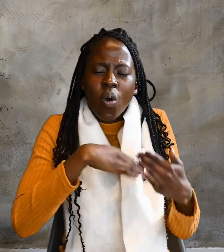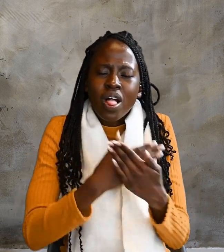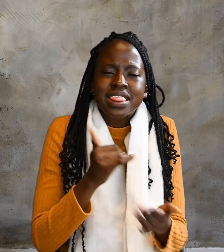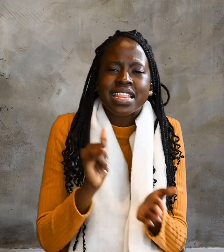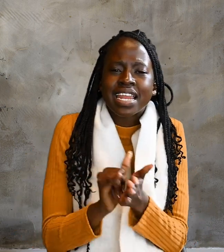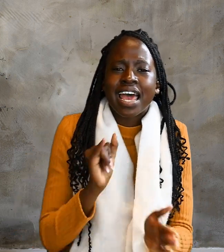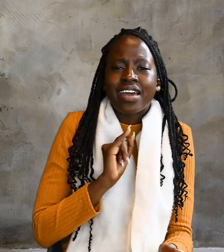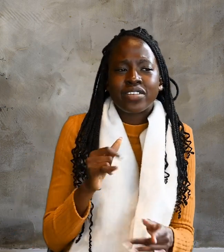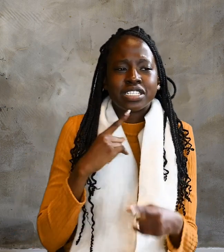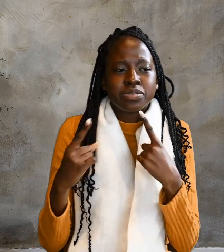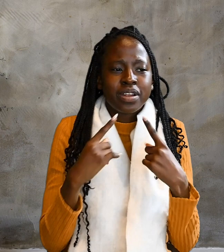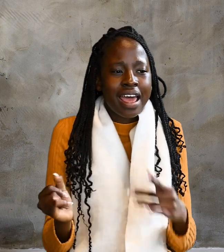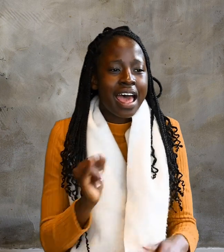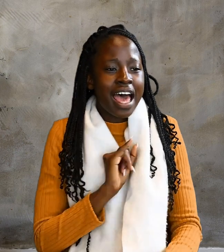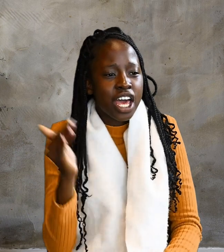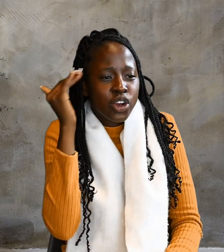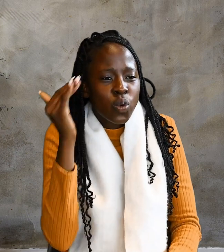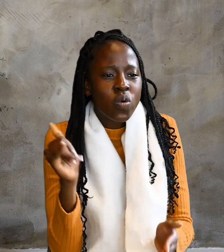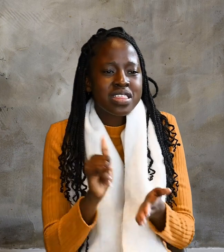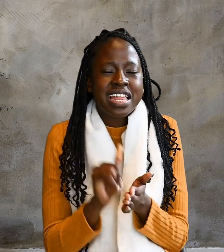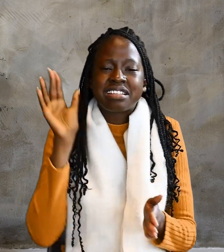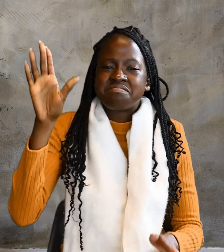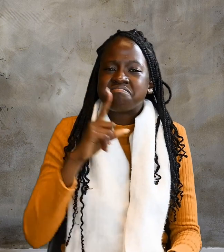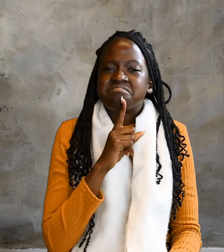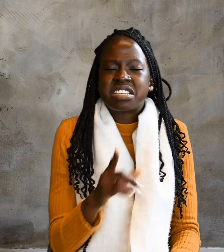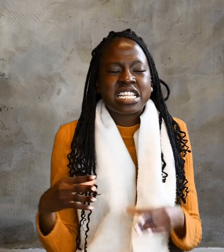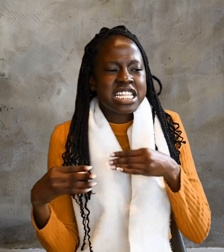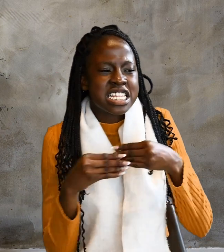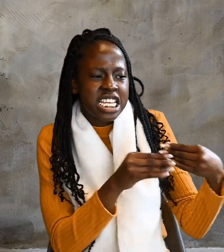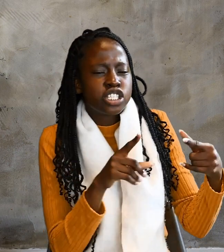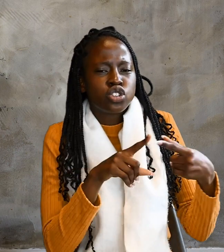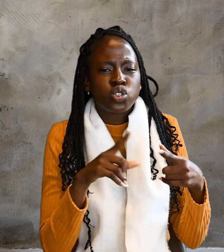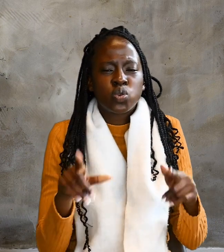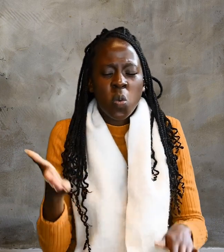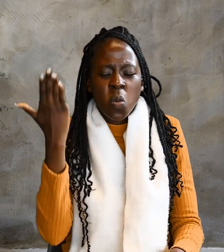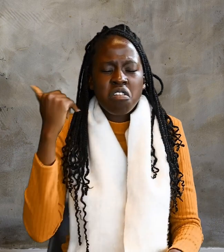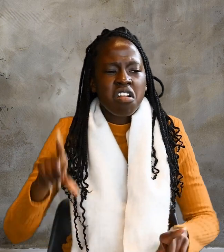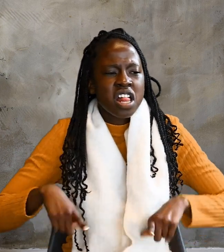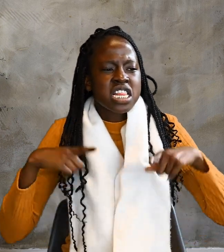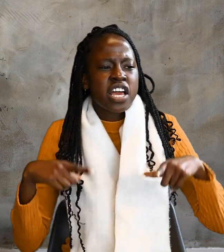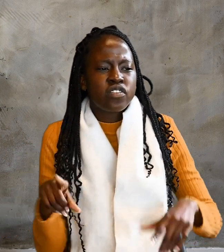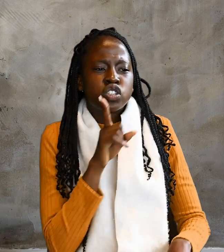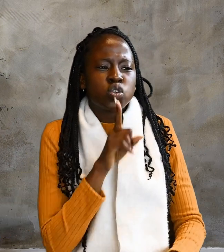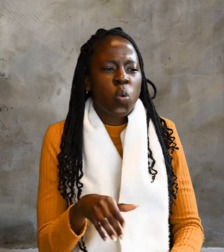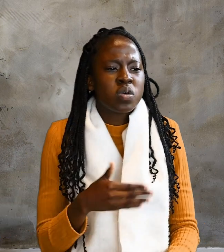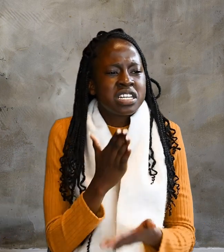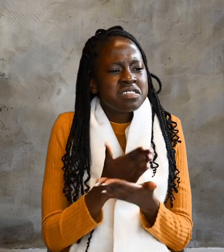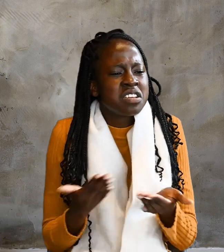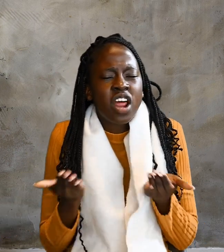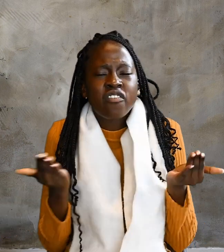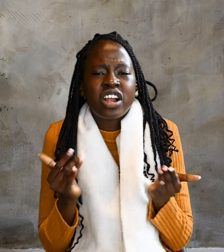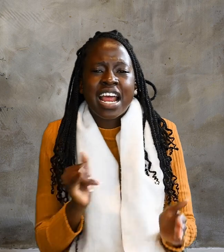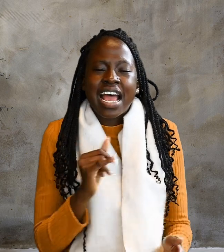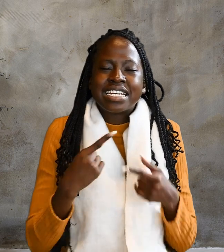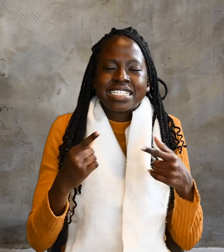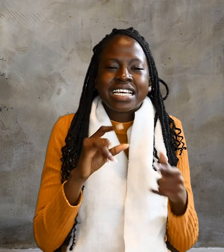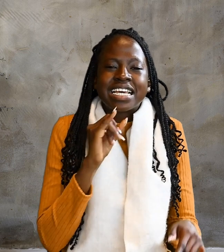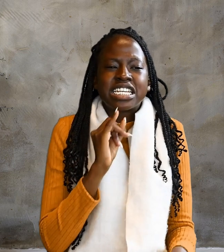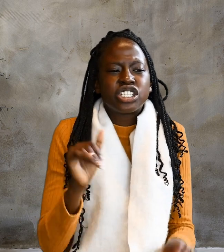know that His commands leads to eternal life. So whatever I say is